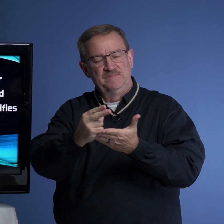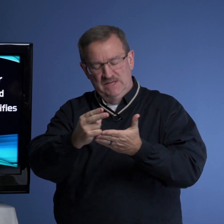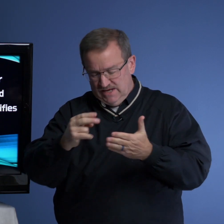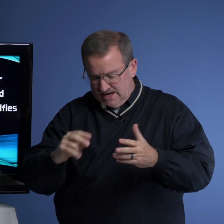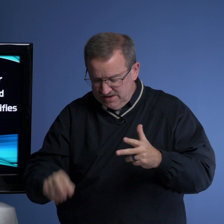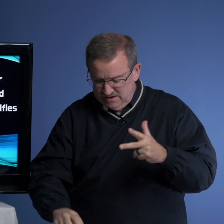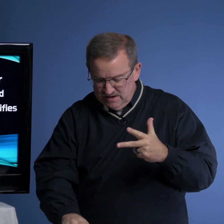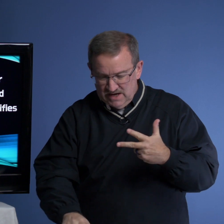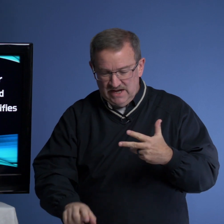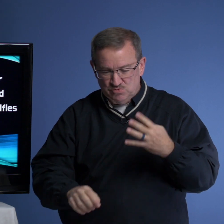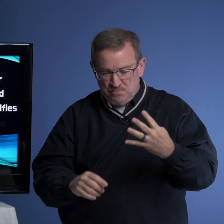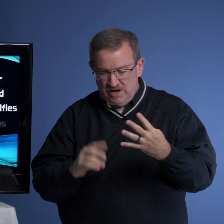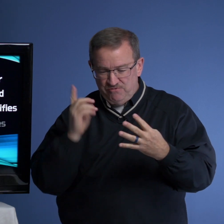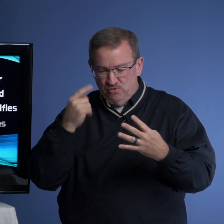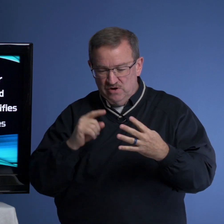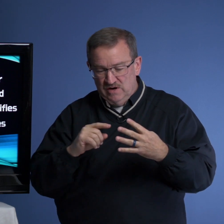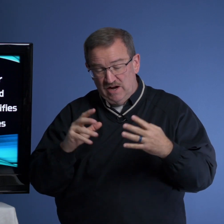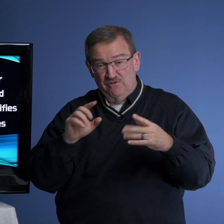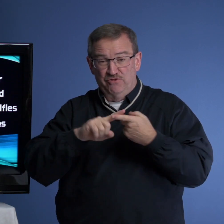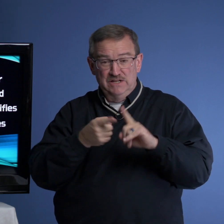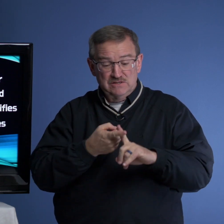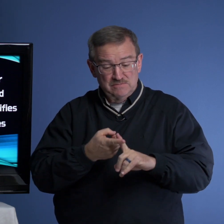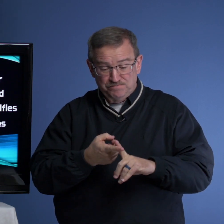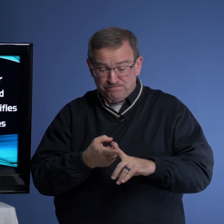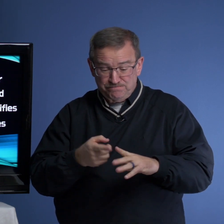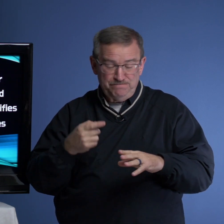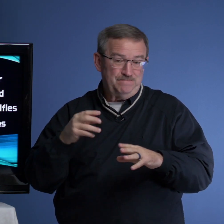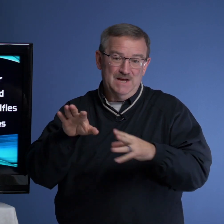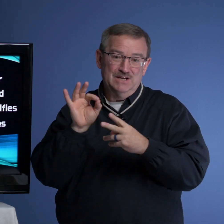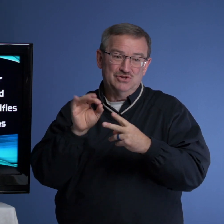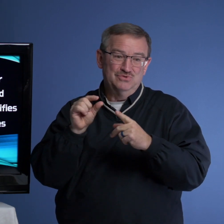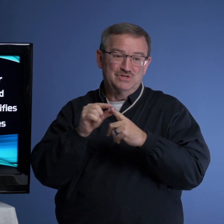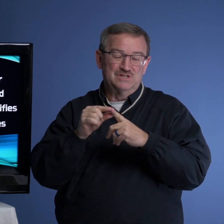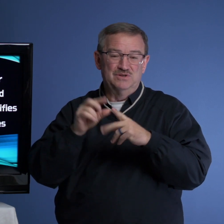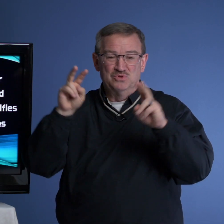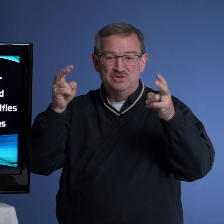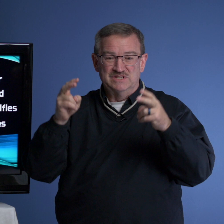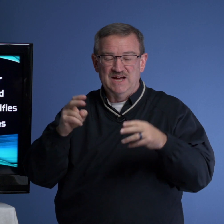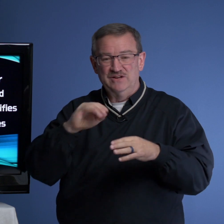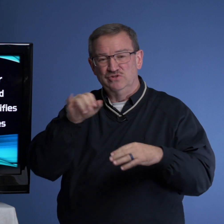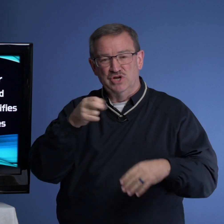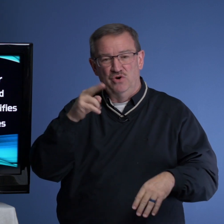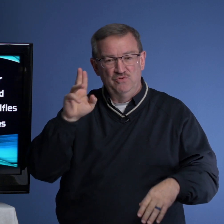And then as we pray for our friends, I chose the word, the title Jehovah